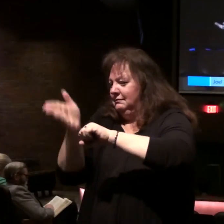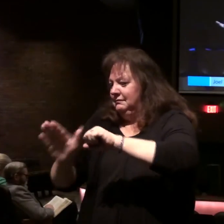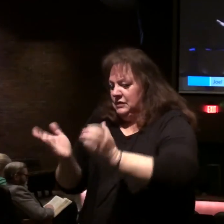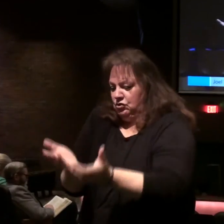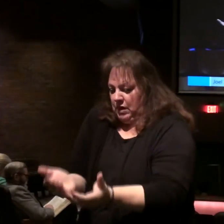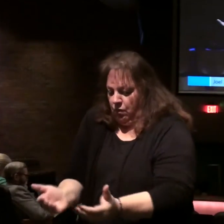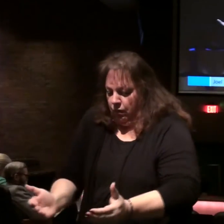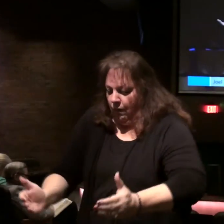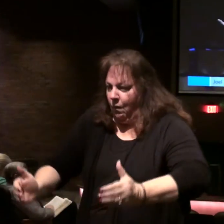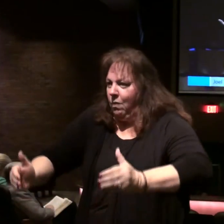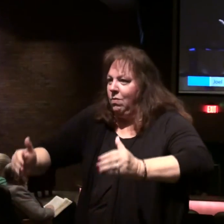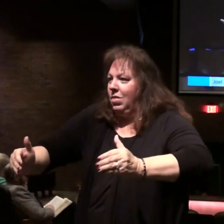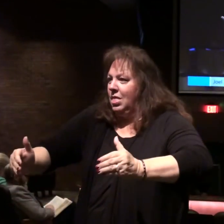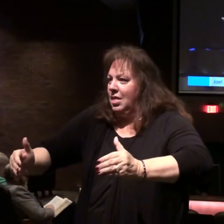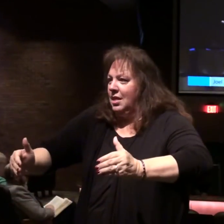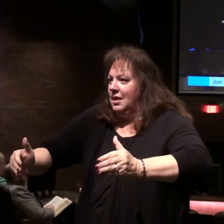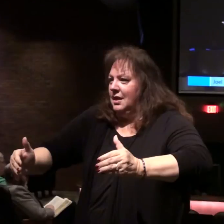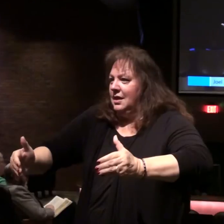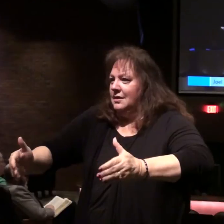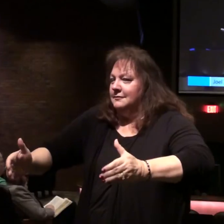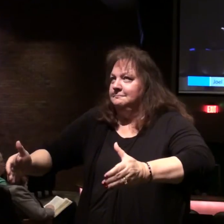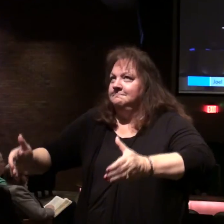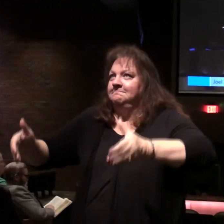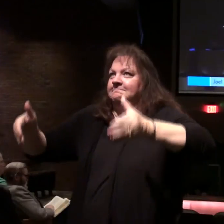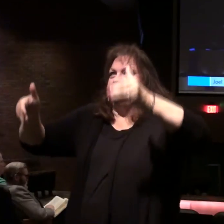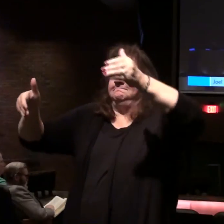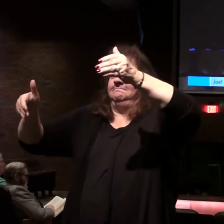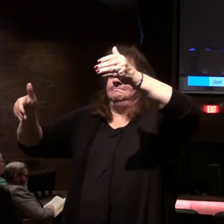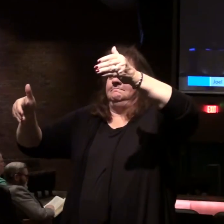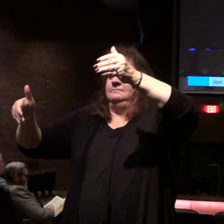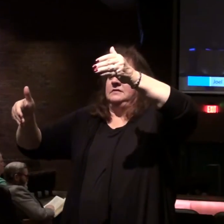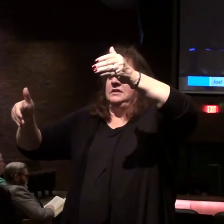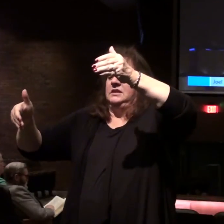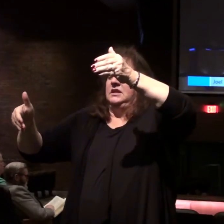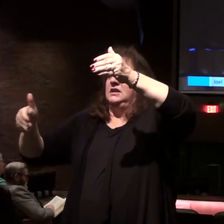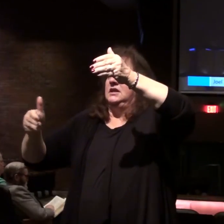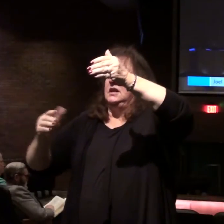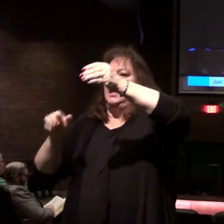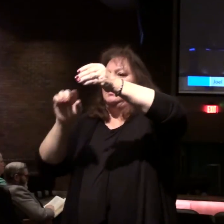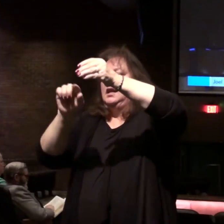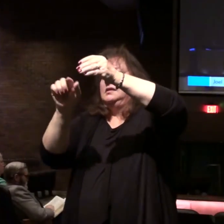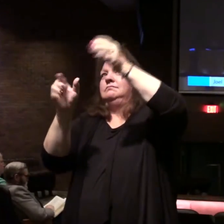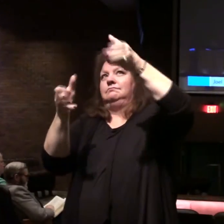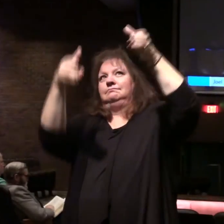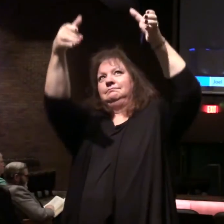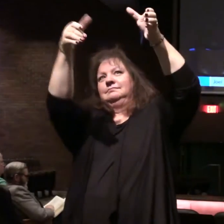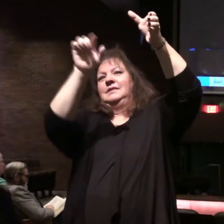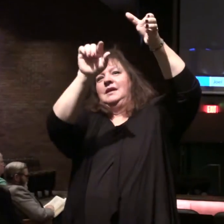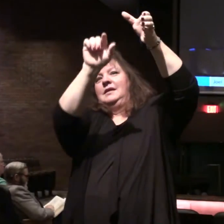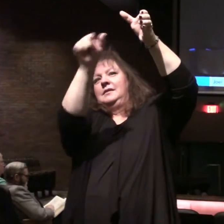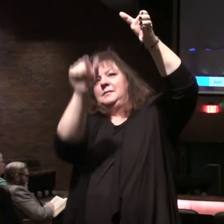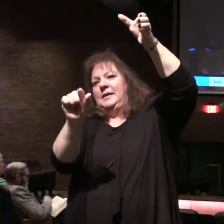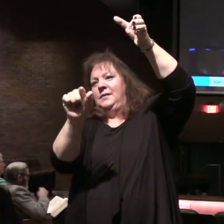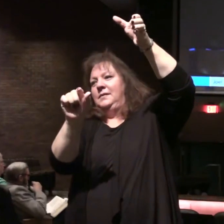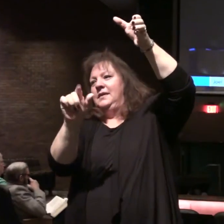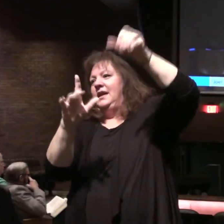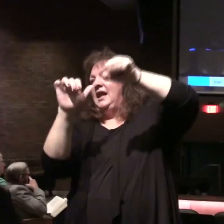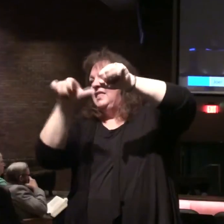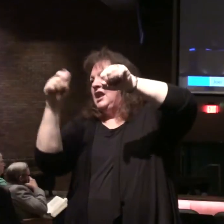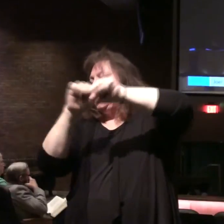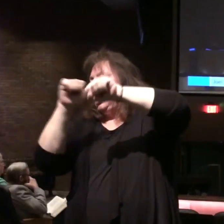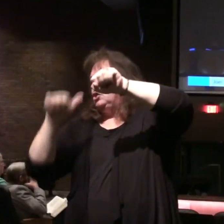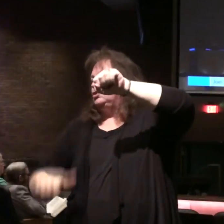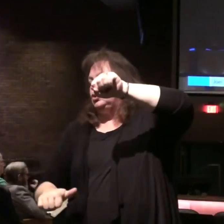a bowl. And they would put it on a higher spot. Then they put a spout out. Then they would make another stone,